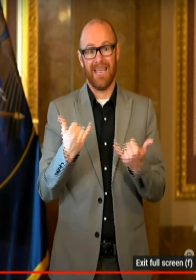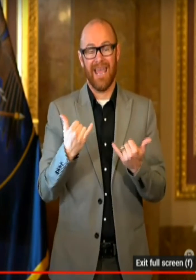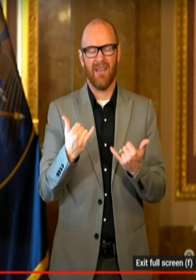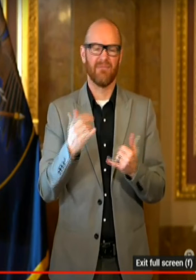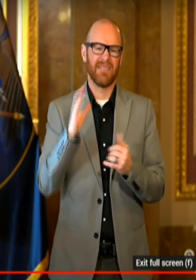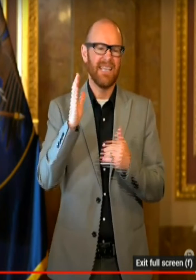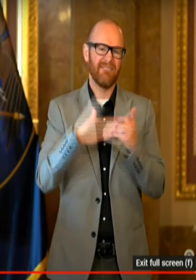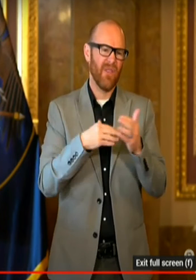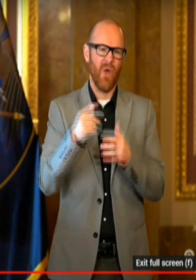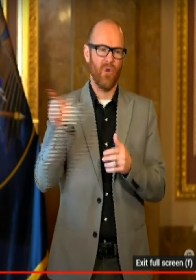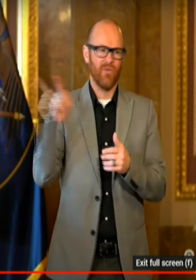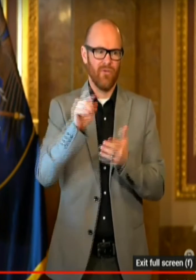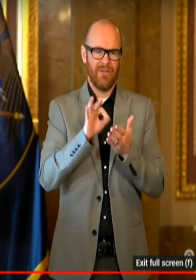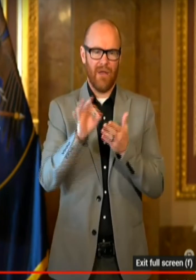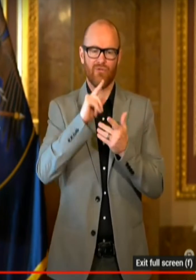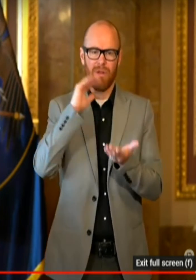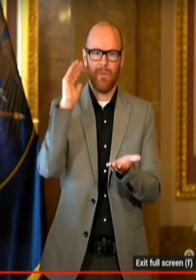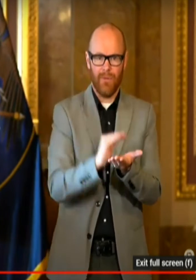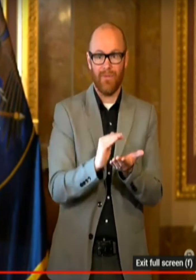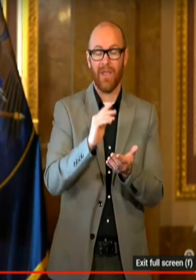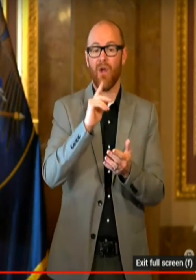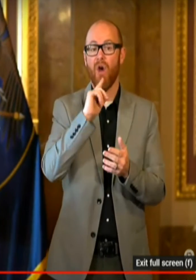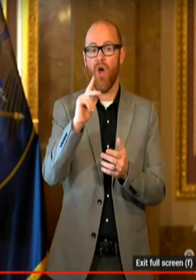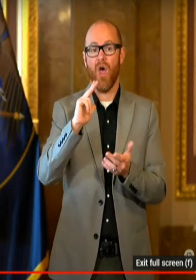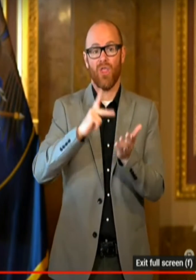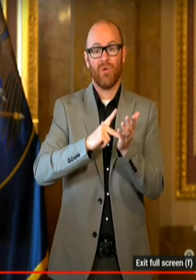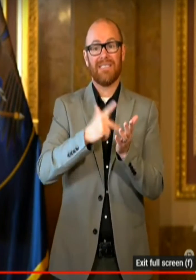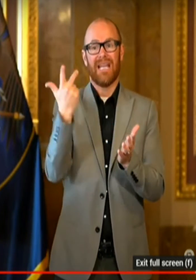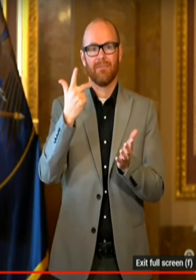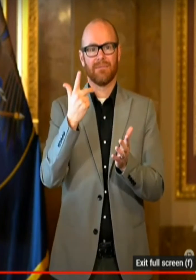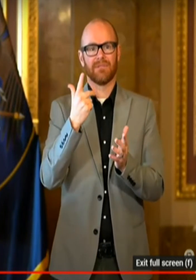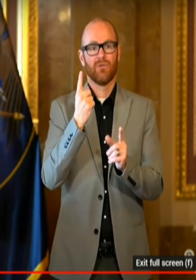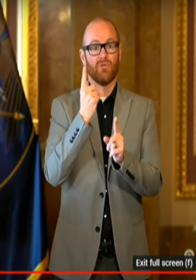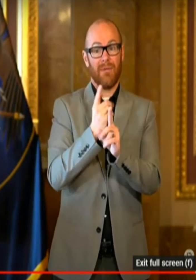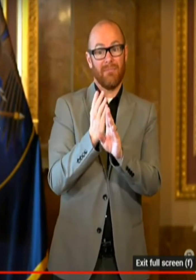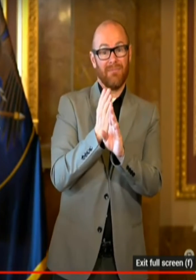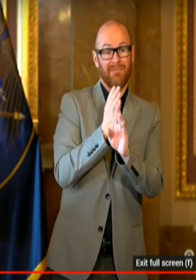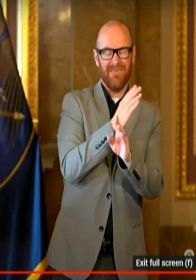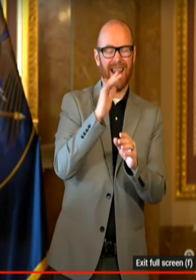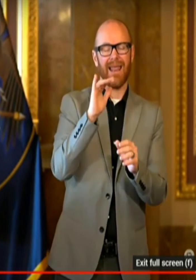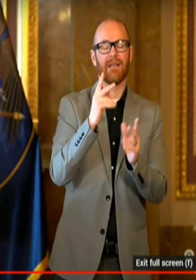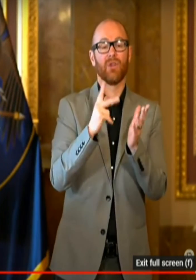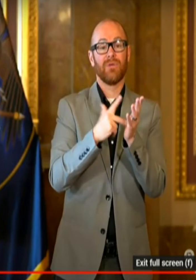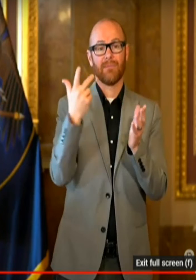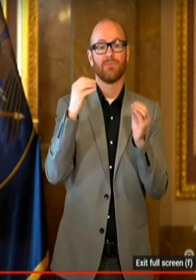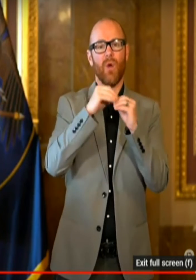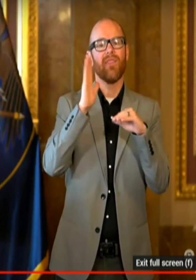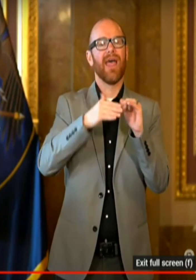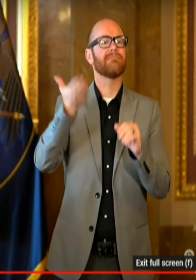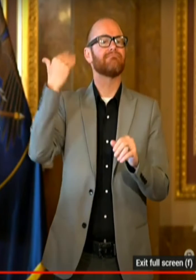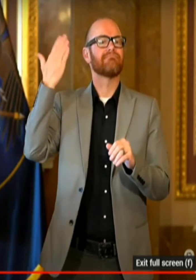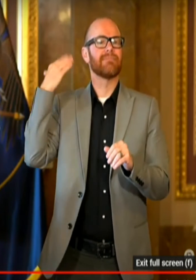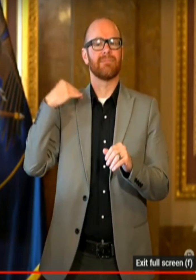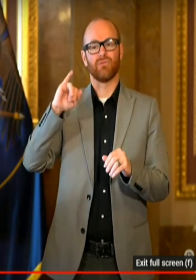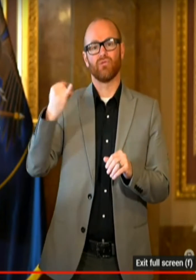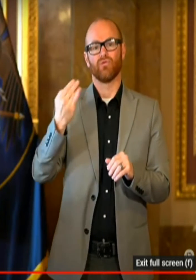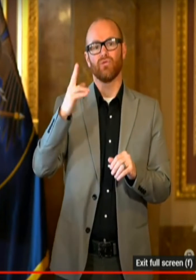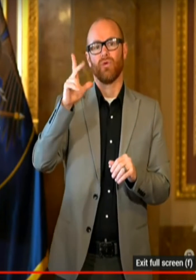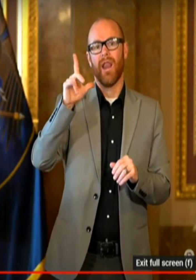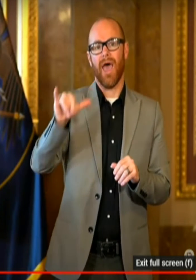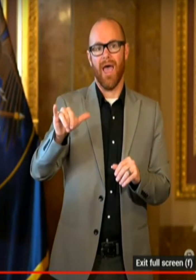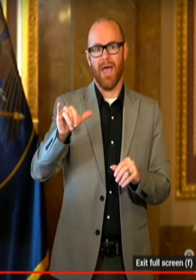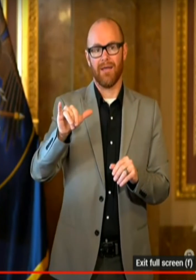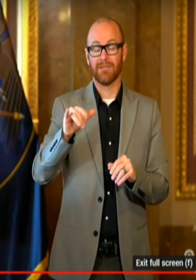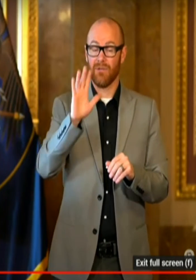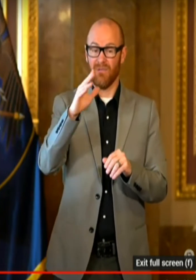as you point out, are still more than three times what they were in July, right before the Delta variant filled up the hospital's ICU and the ICUs have been